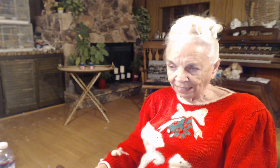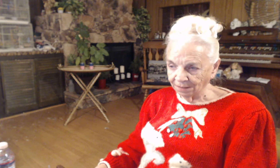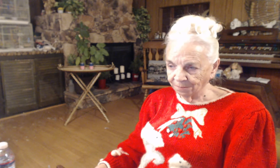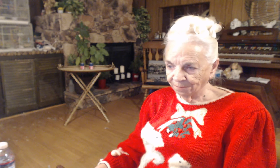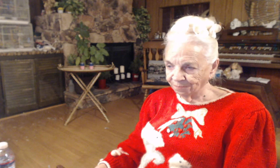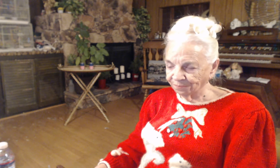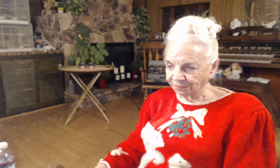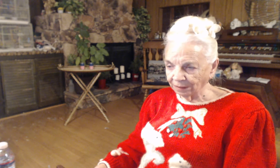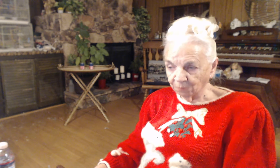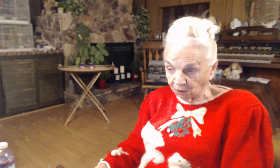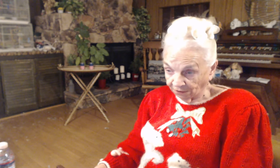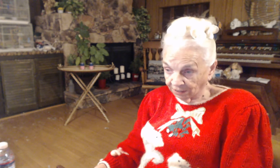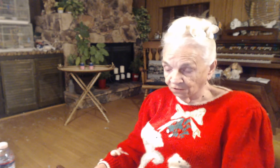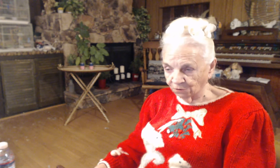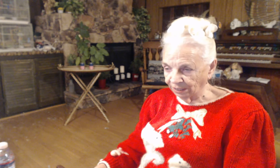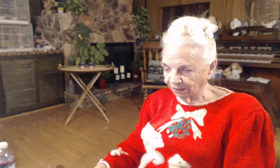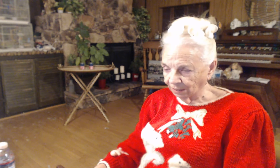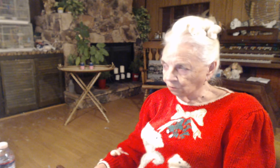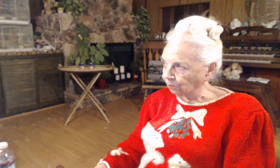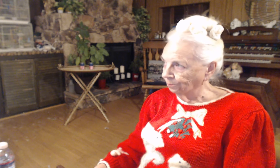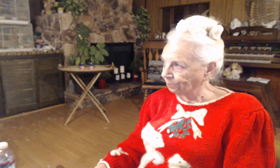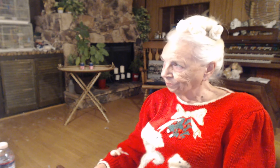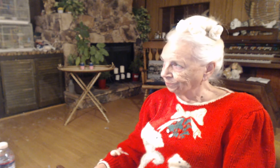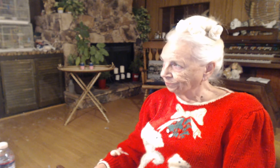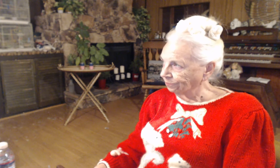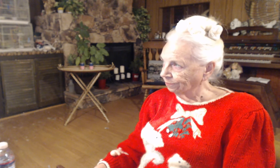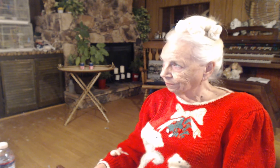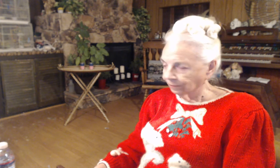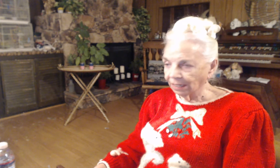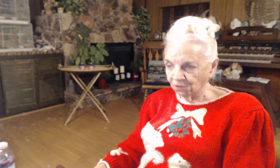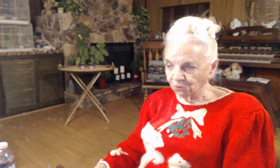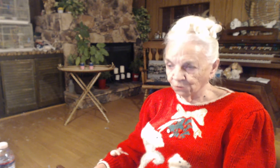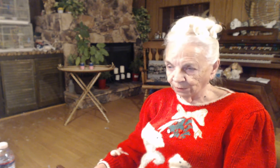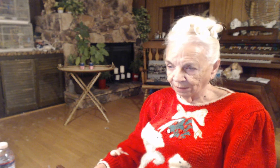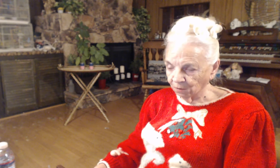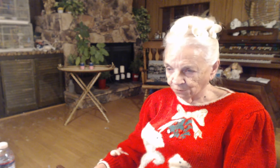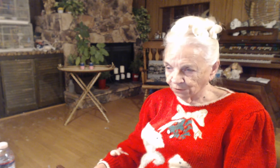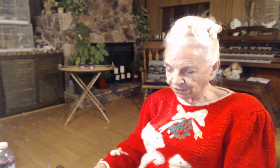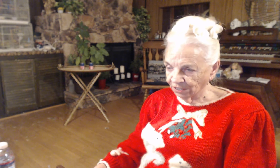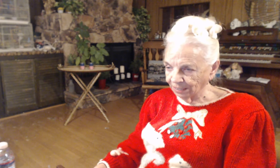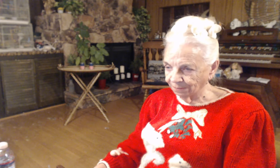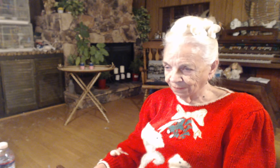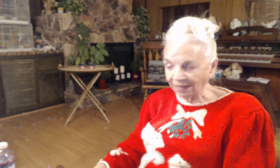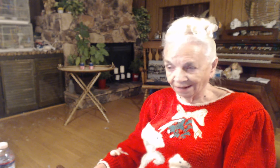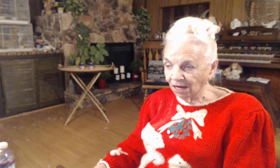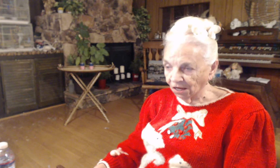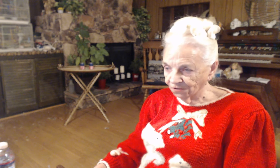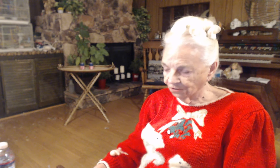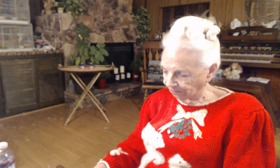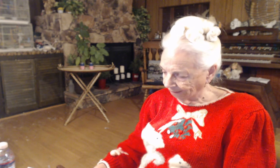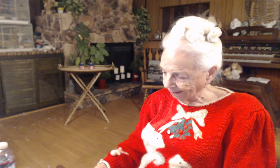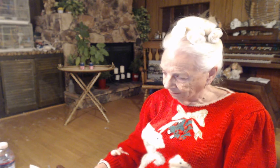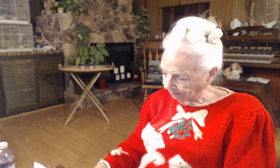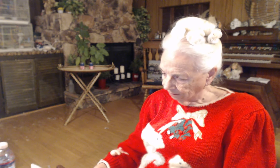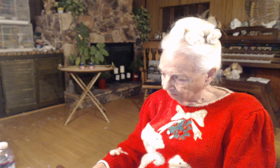part of the country. And they were usually, most of the time, at odds with